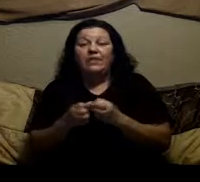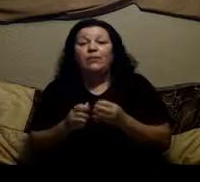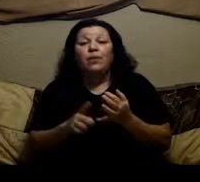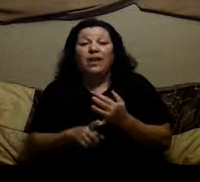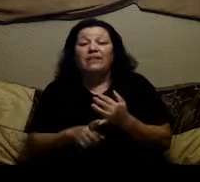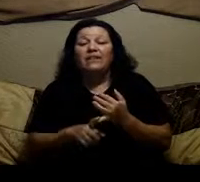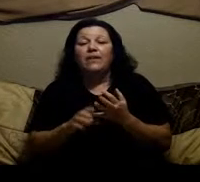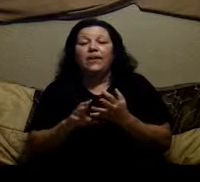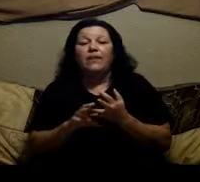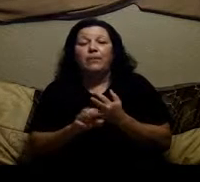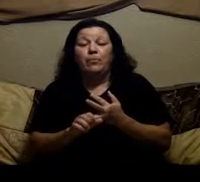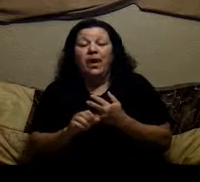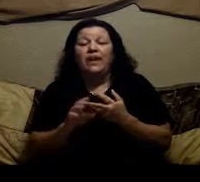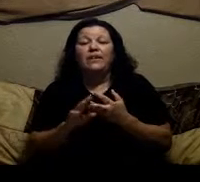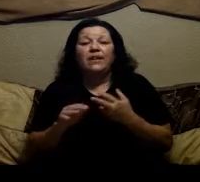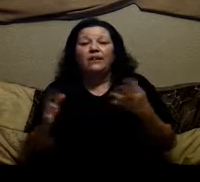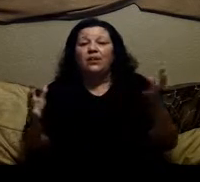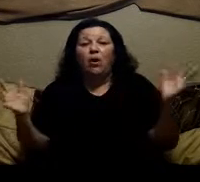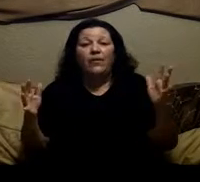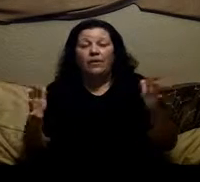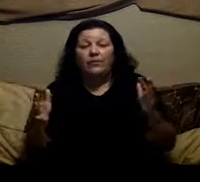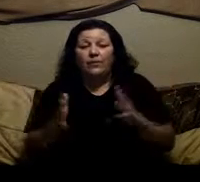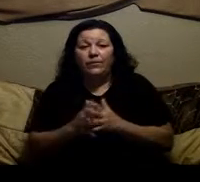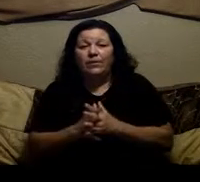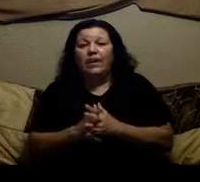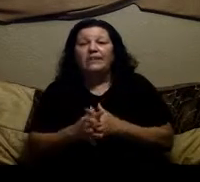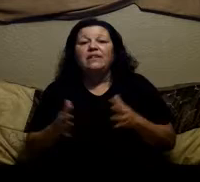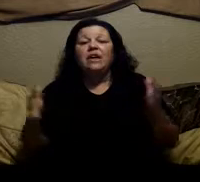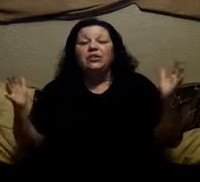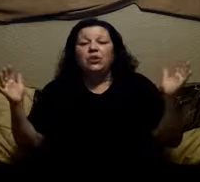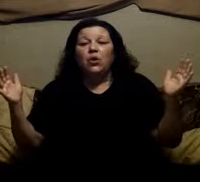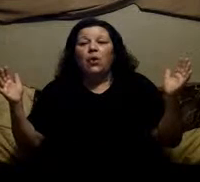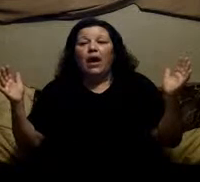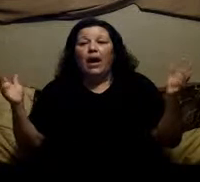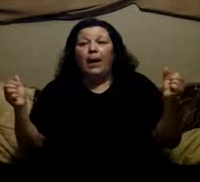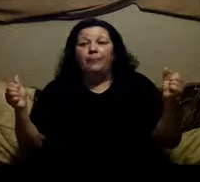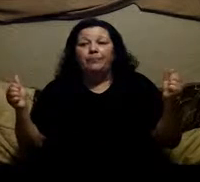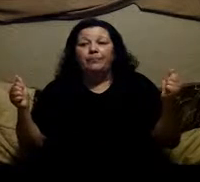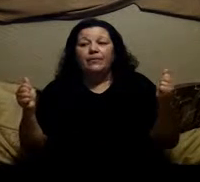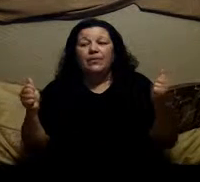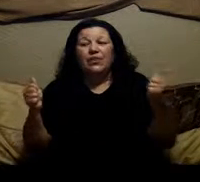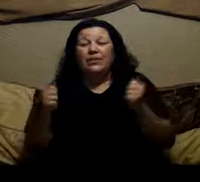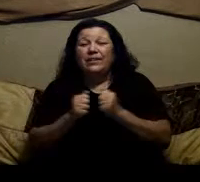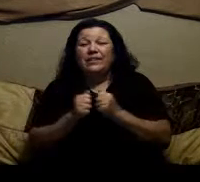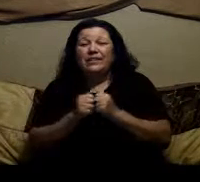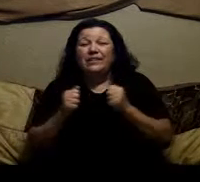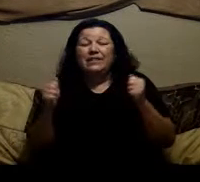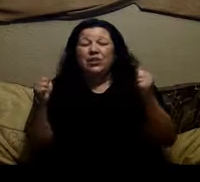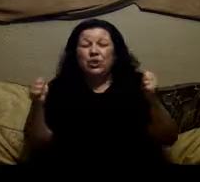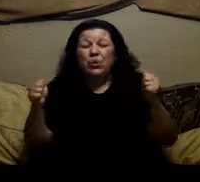the rice the the bread that you know all the the grains so um you know you